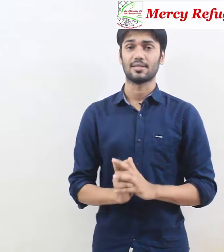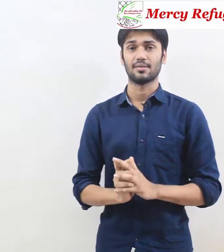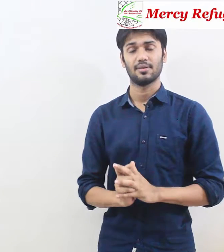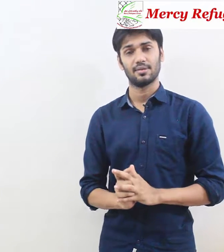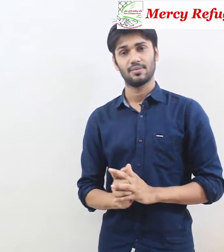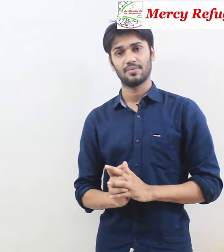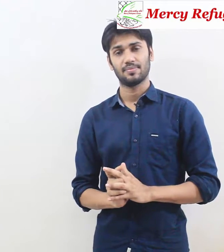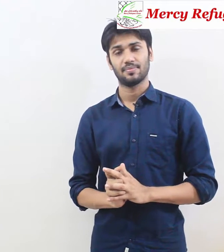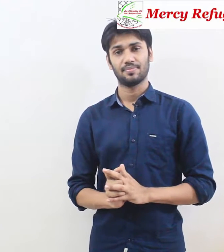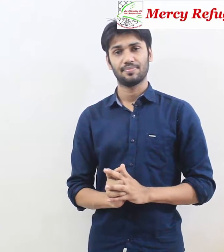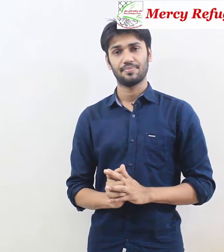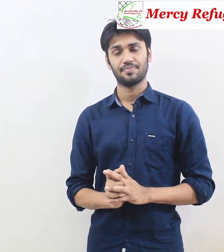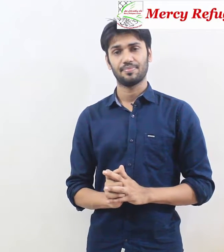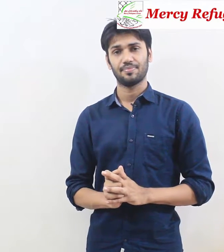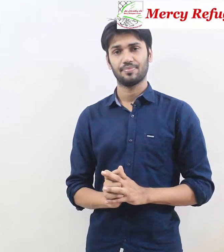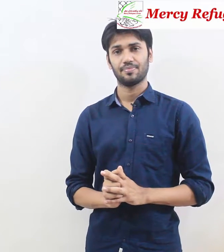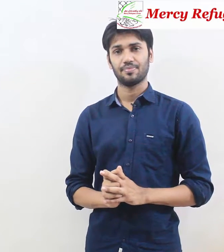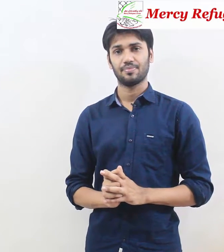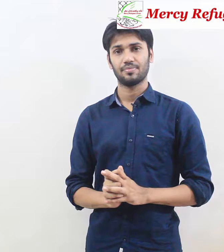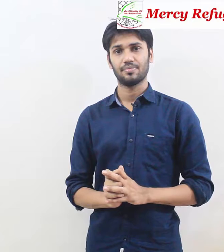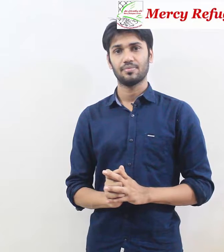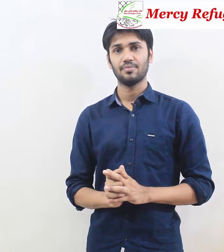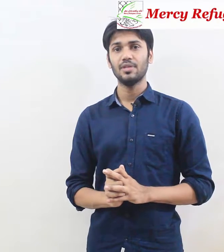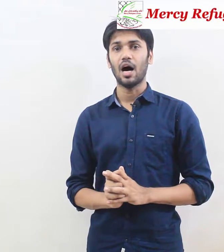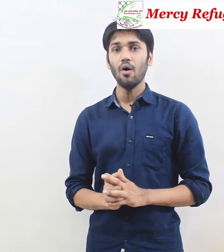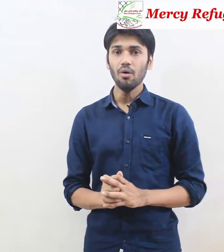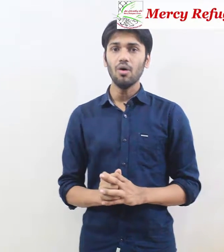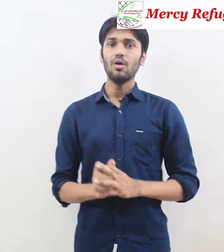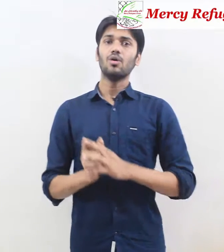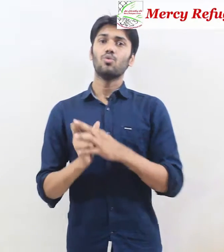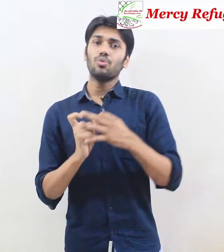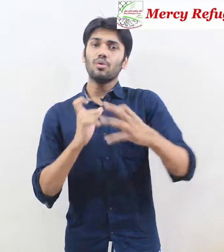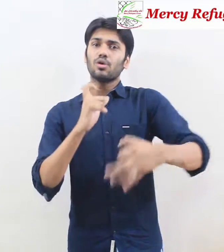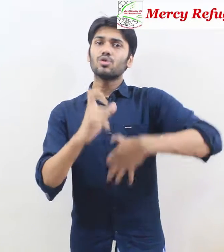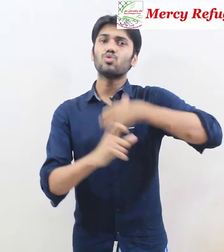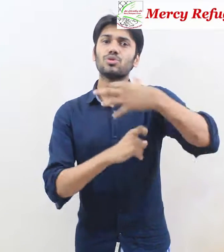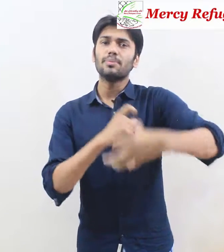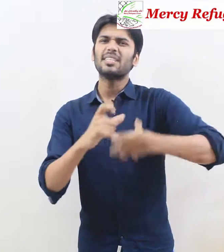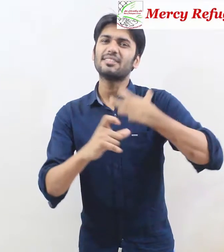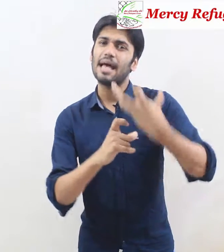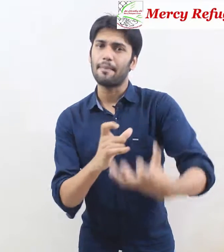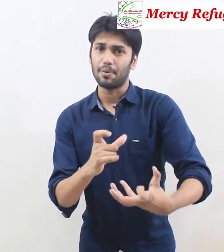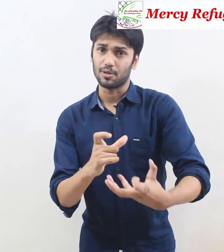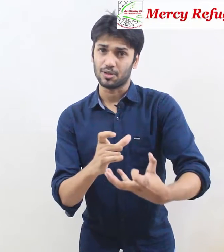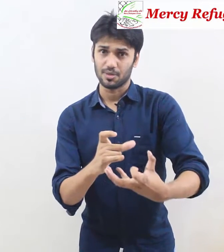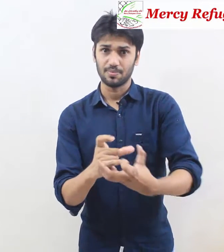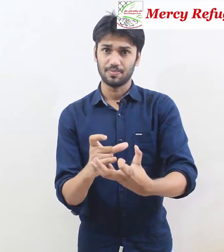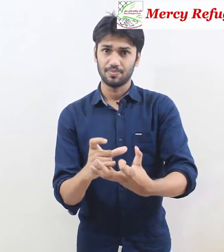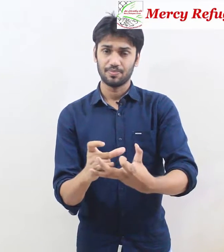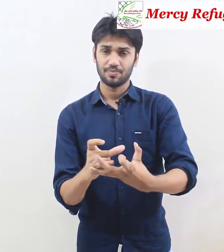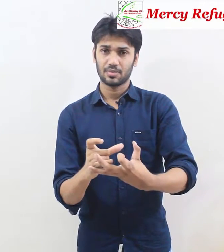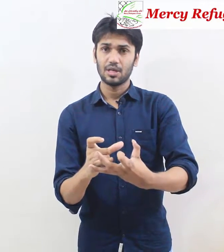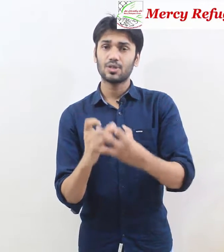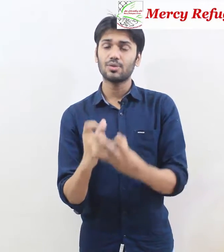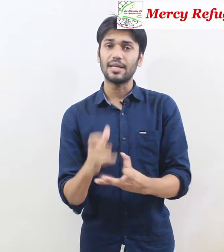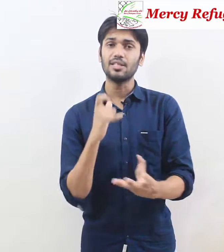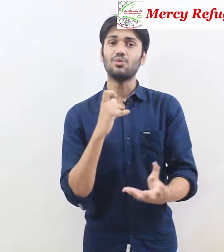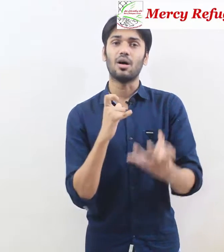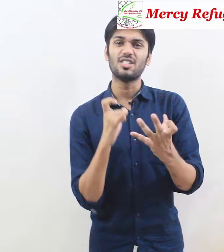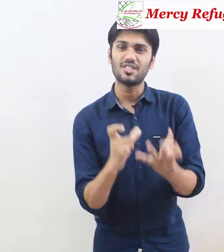now we will go through some examples so that you